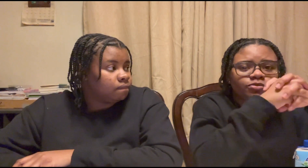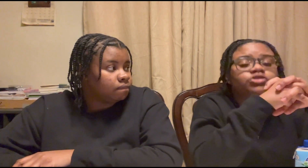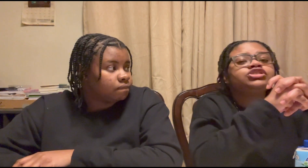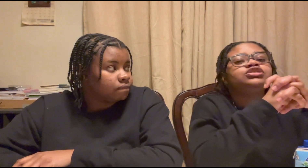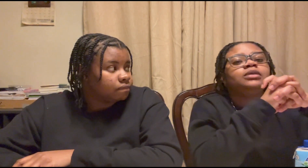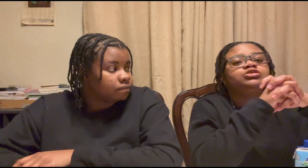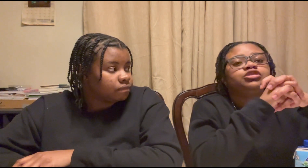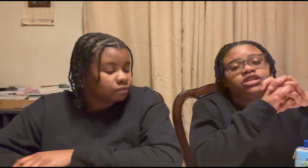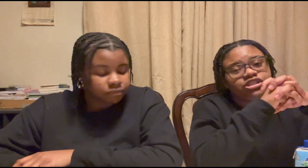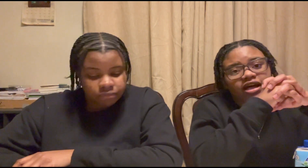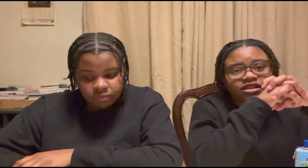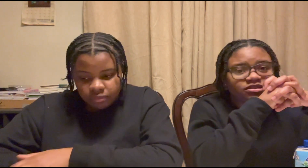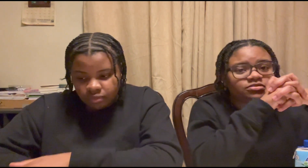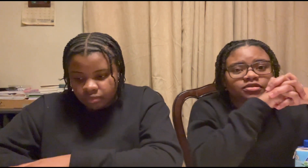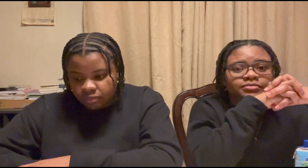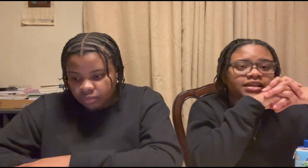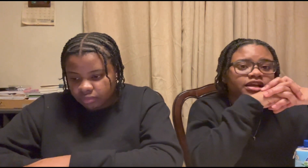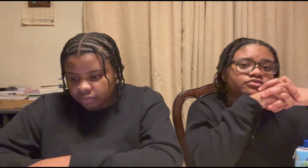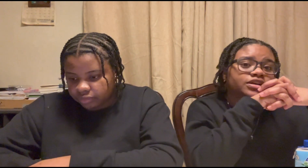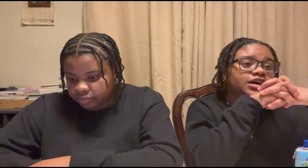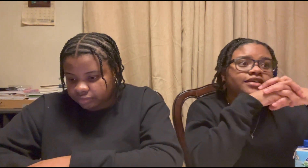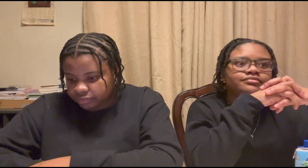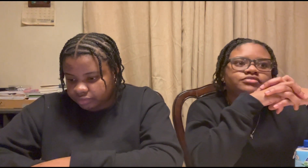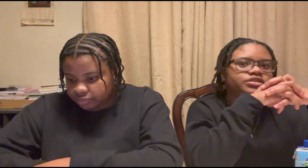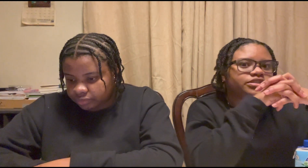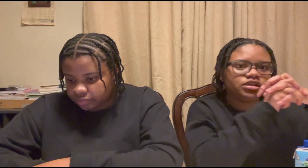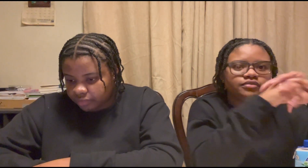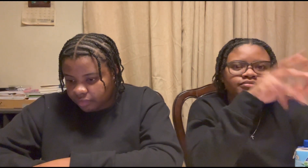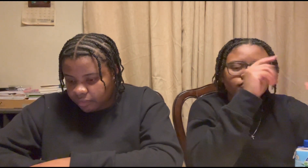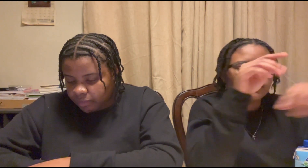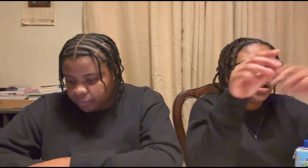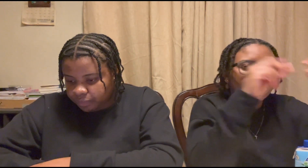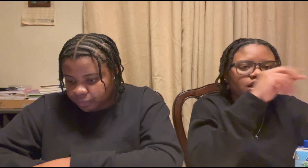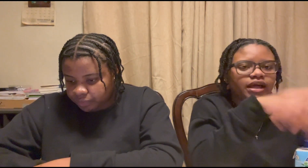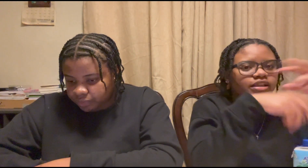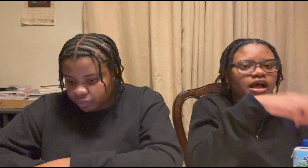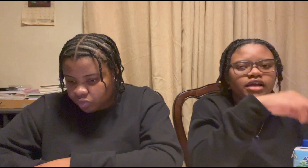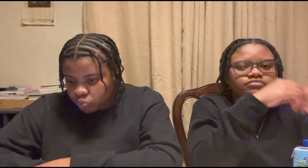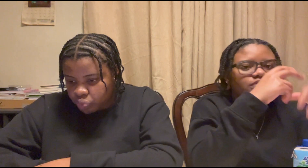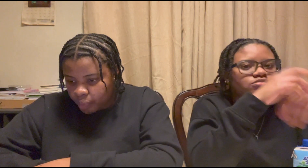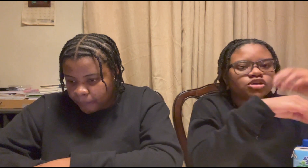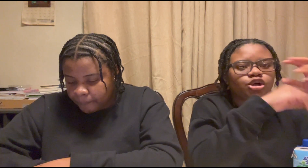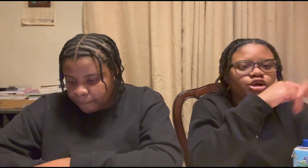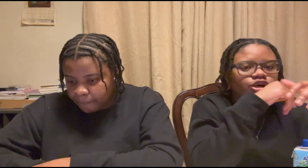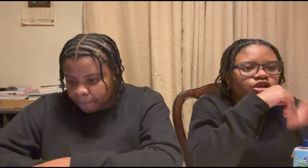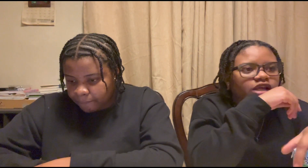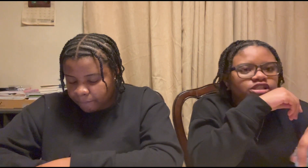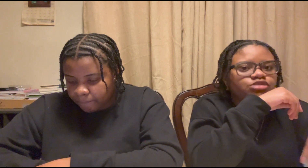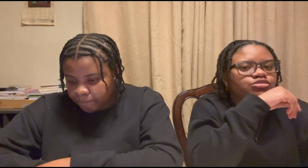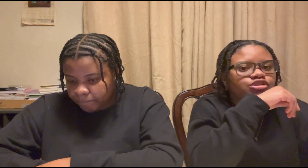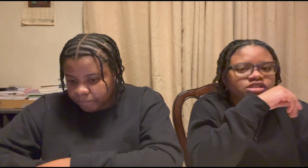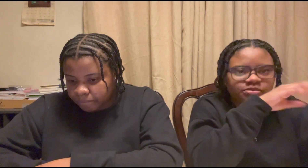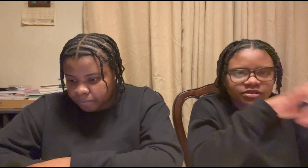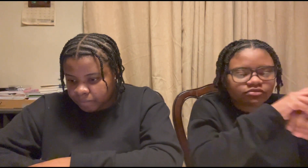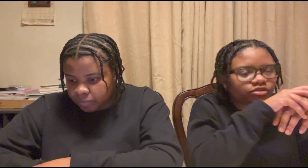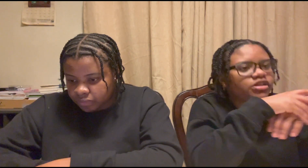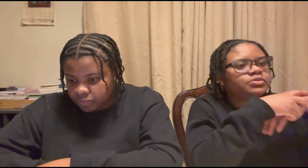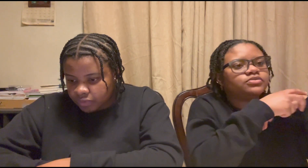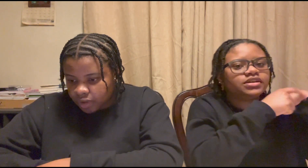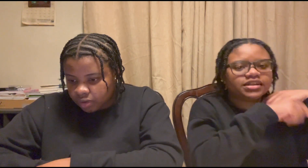where she dropped journey that sums up my life with god to the t like that that was a good like she was just keeping it real keep it 100